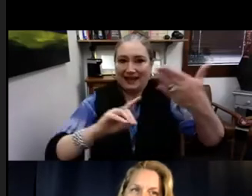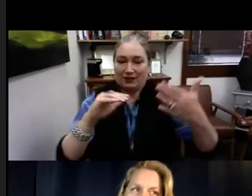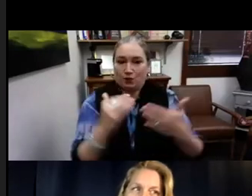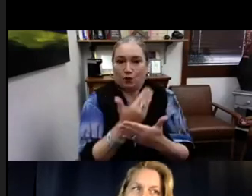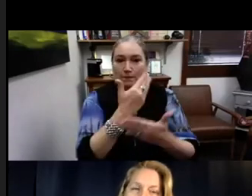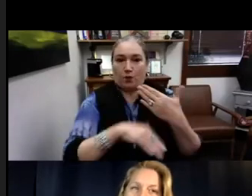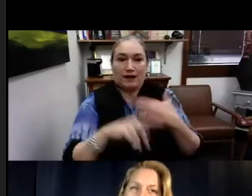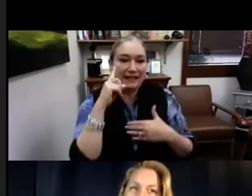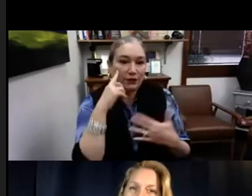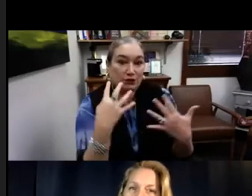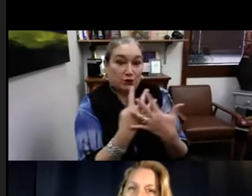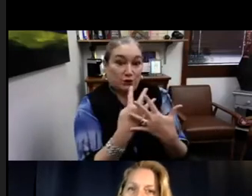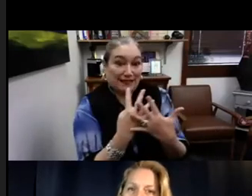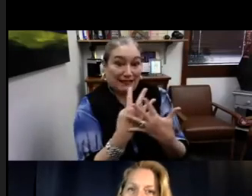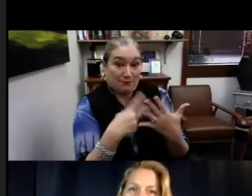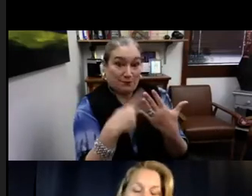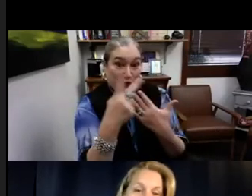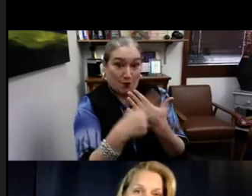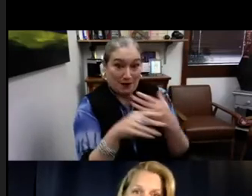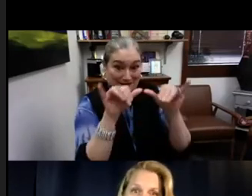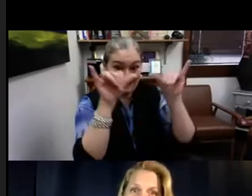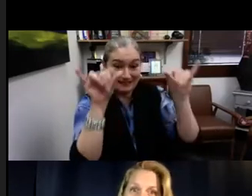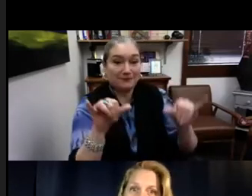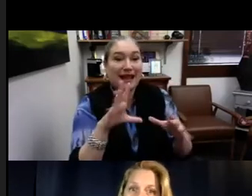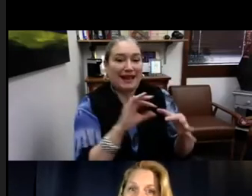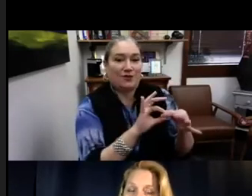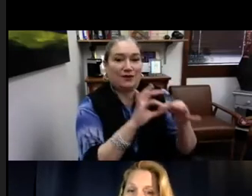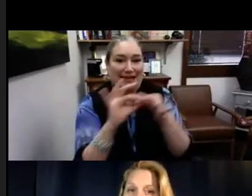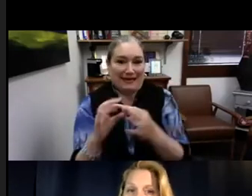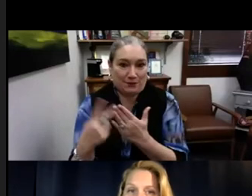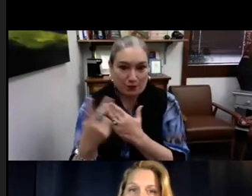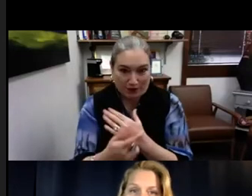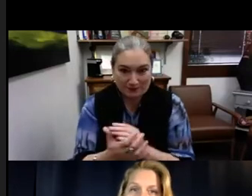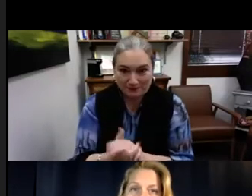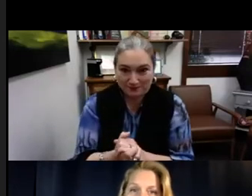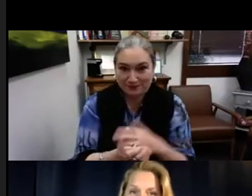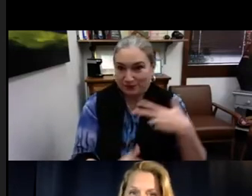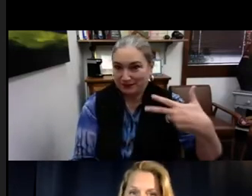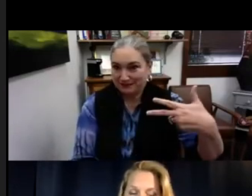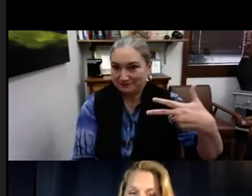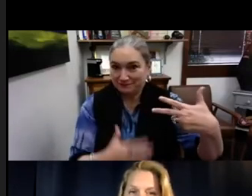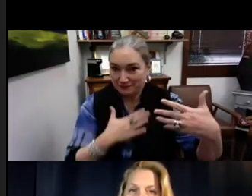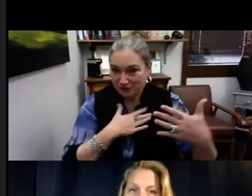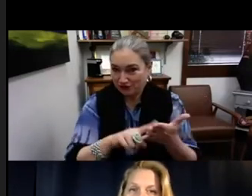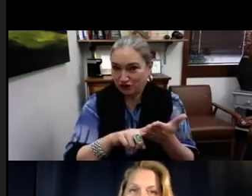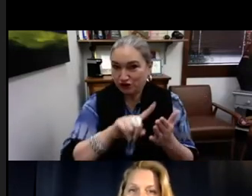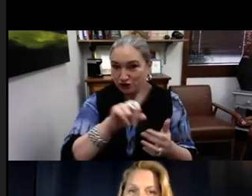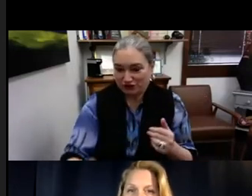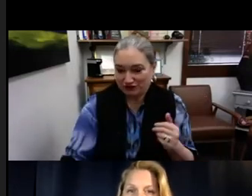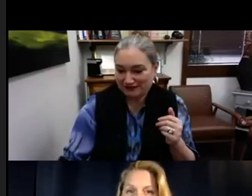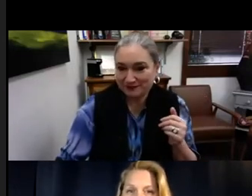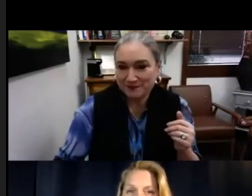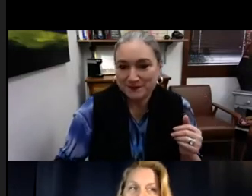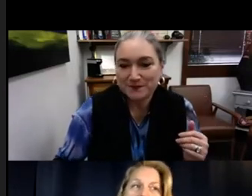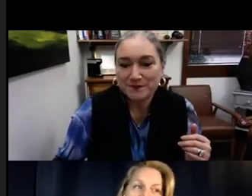understandings to re-address some of the missing components of the system, of the Newborn Hearing